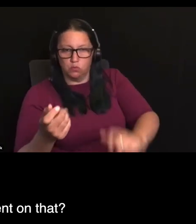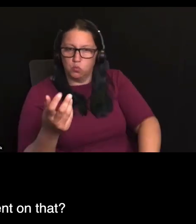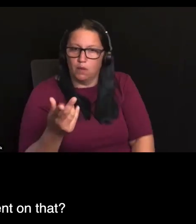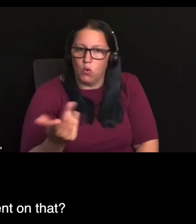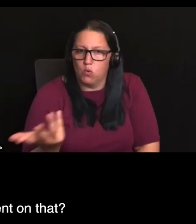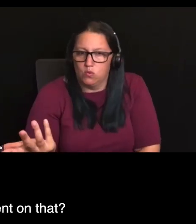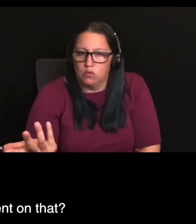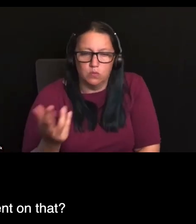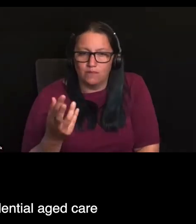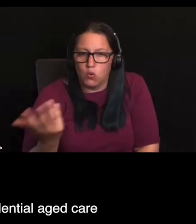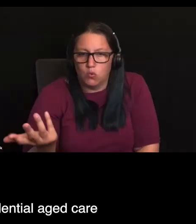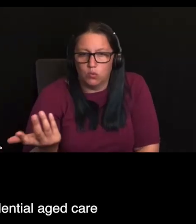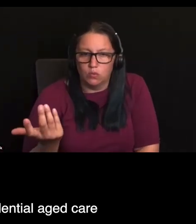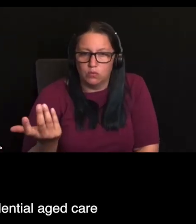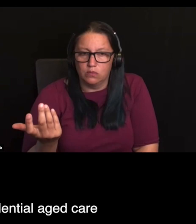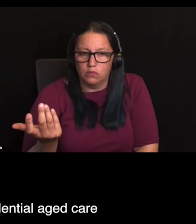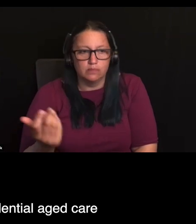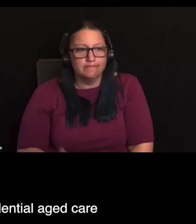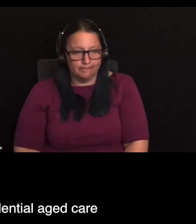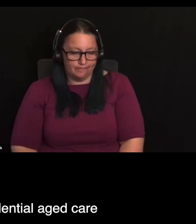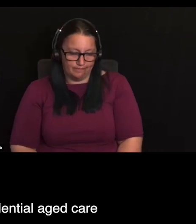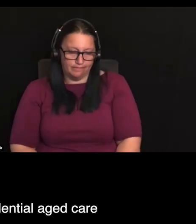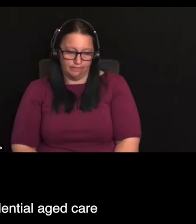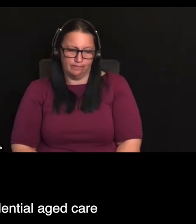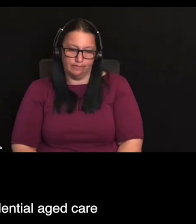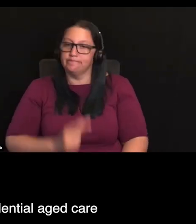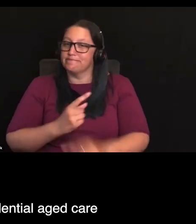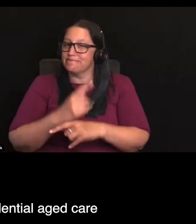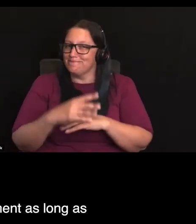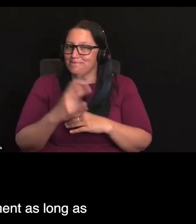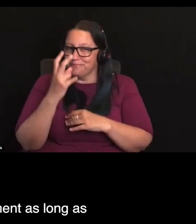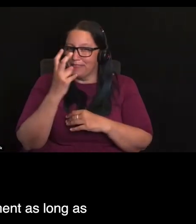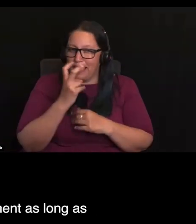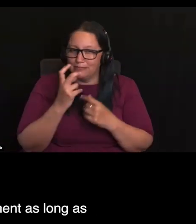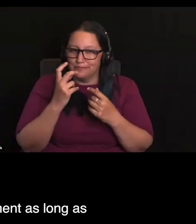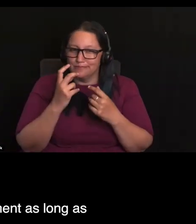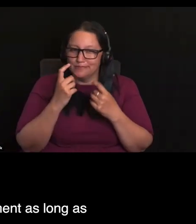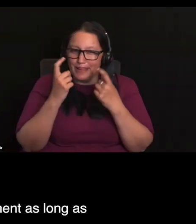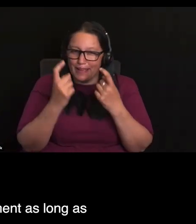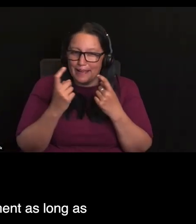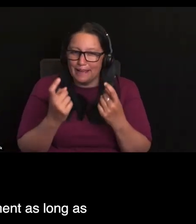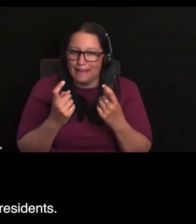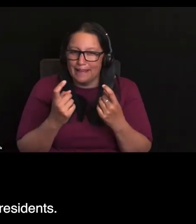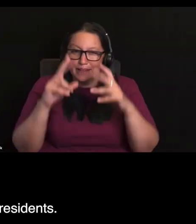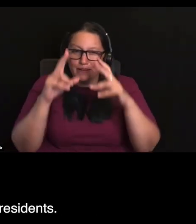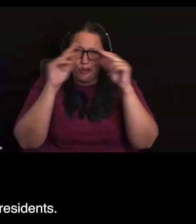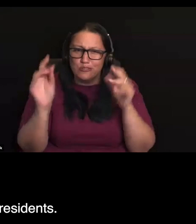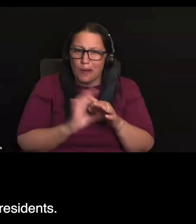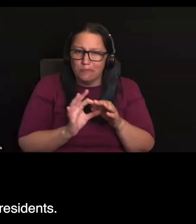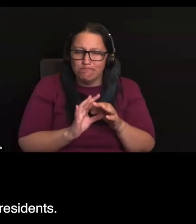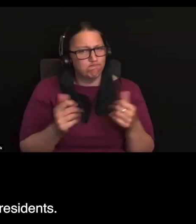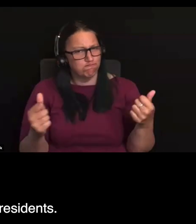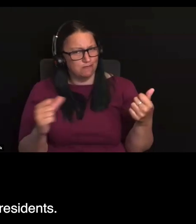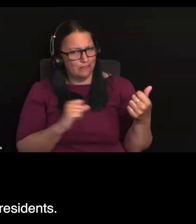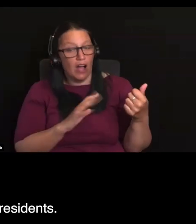do you want to comment on that? If we're talking about residential aged care, I don't disagree with that statement as long as it's not impacting